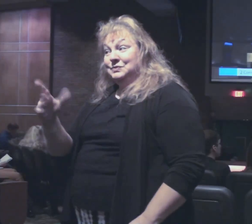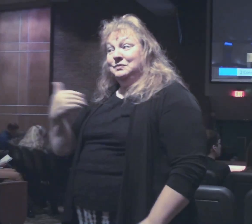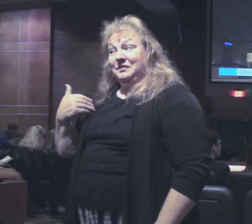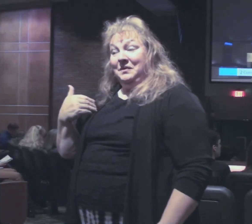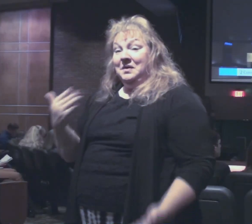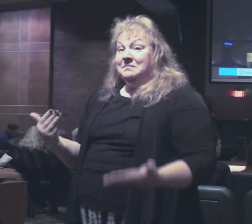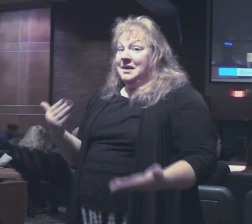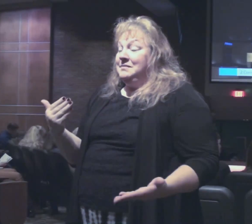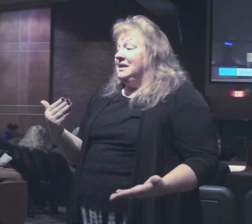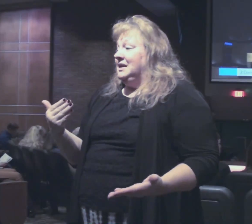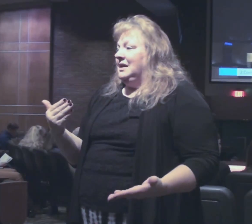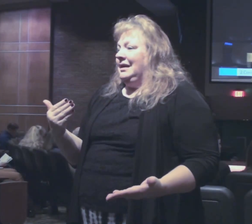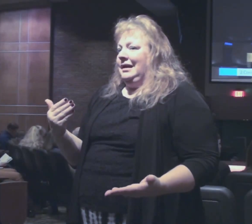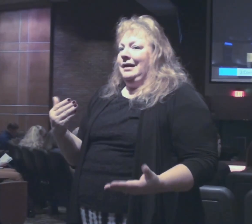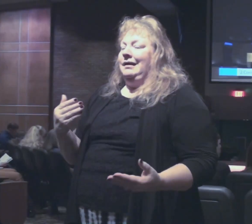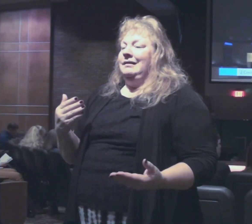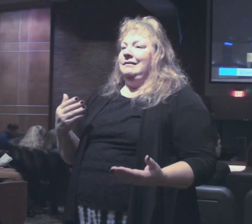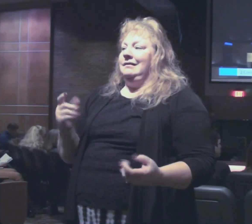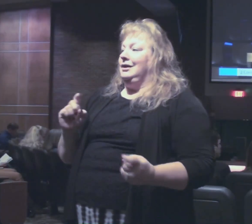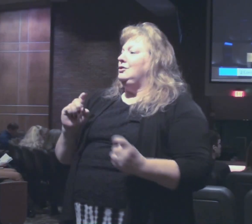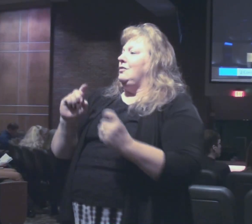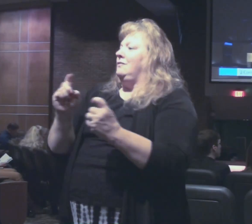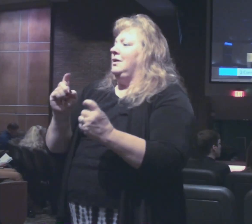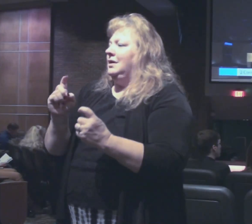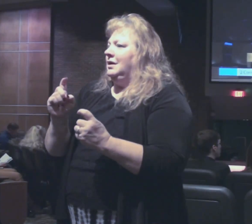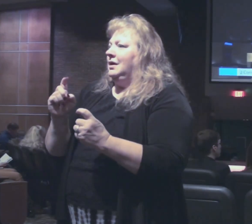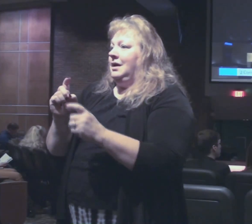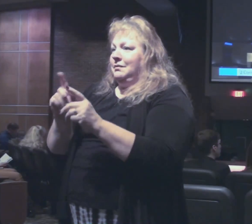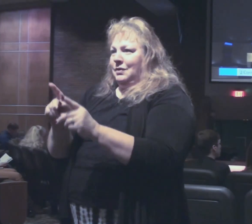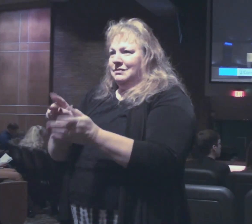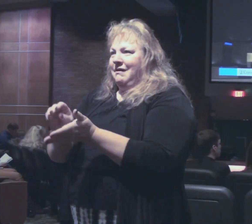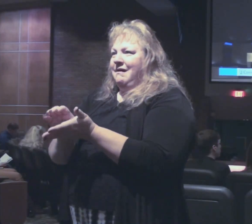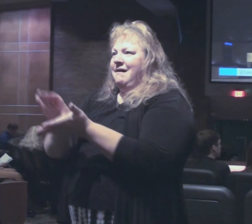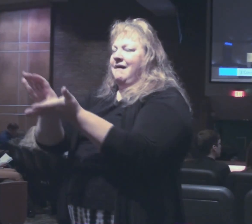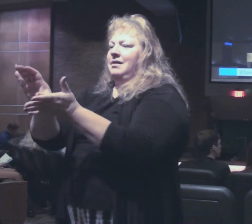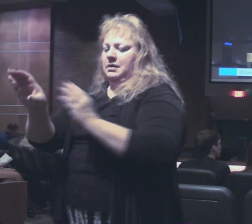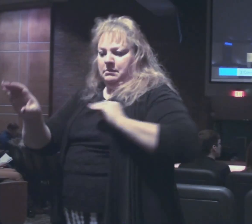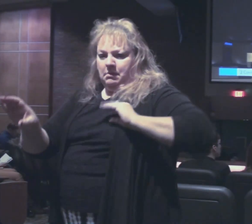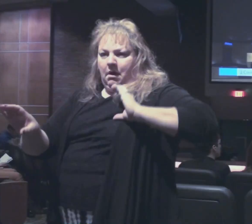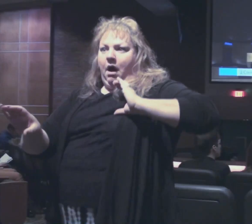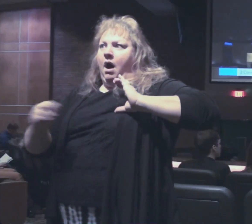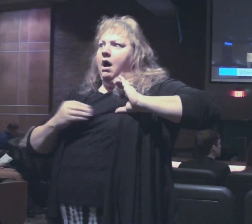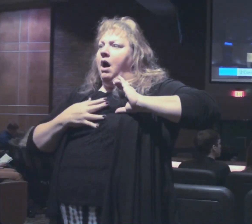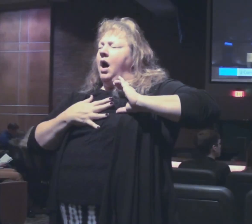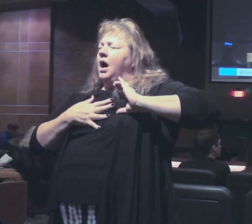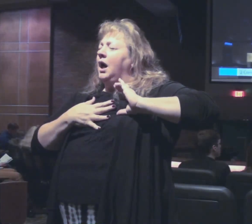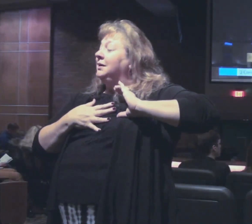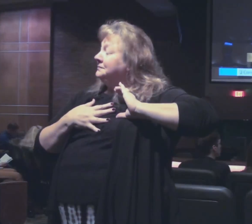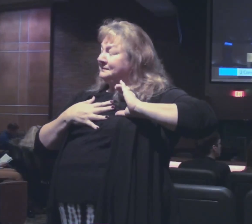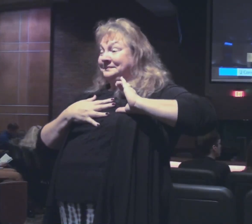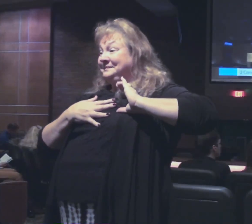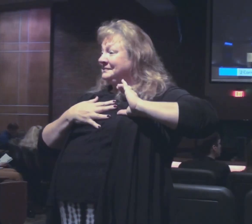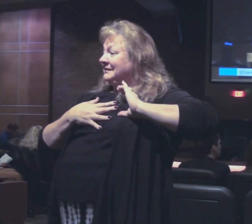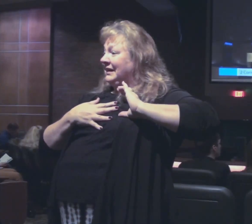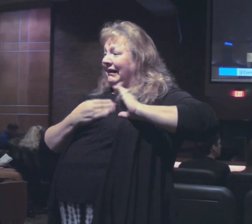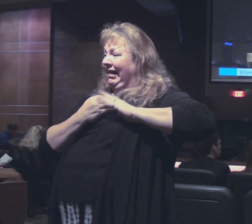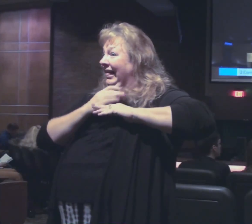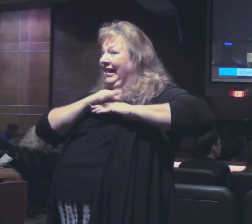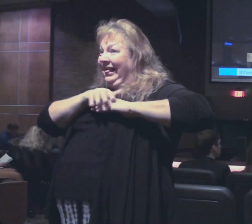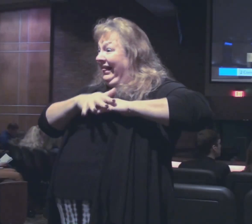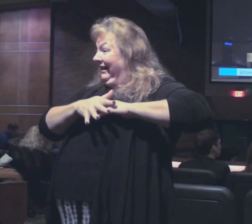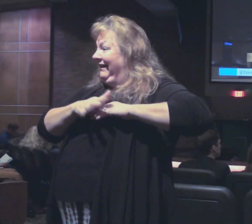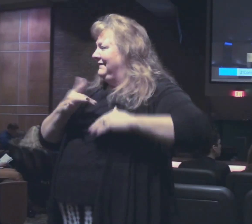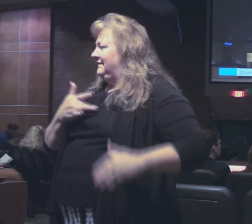maybe in a fight and you've given and it's been a blessing to someone else and you go away, your heart is just overflowing.